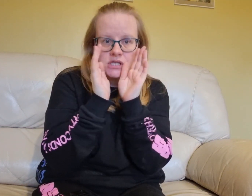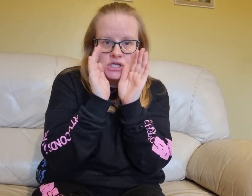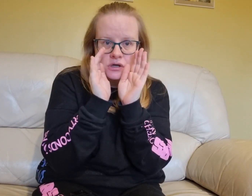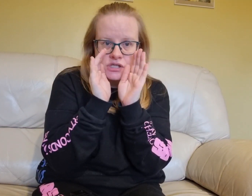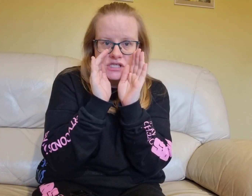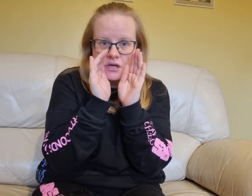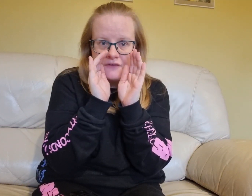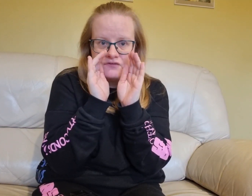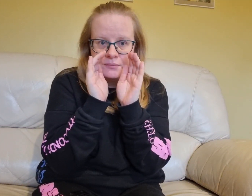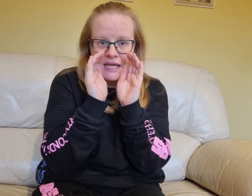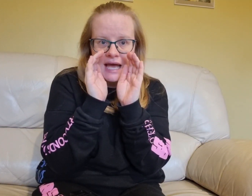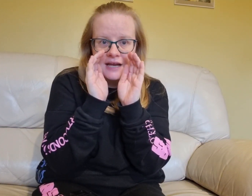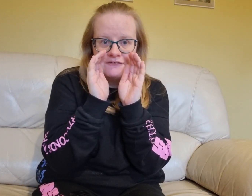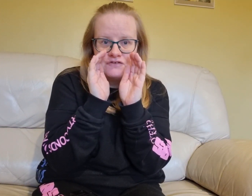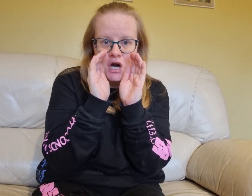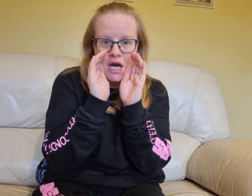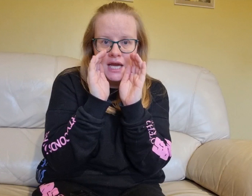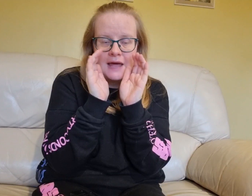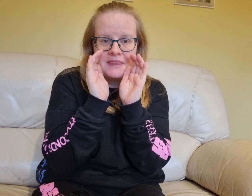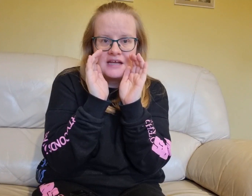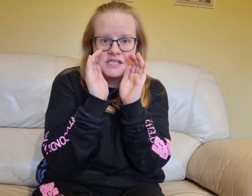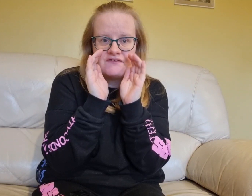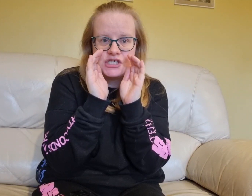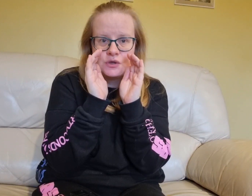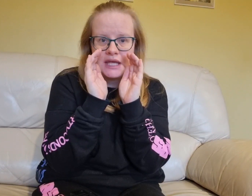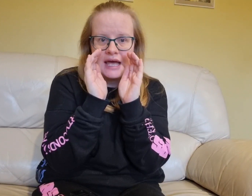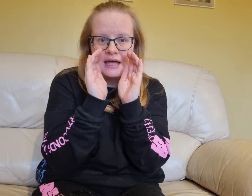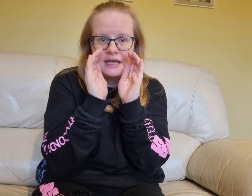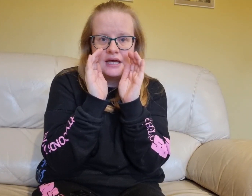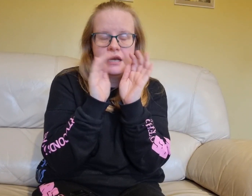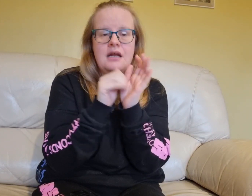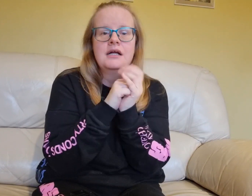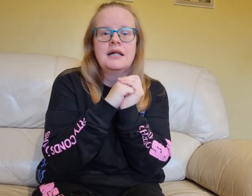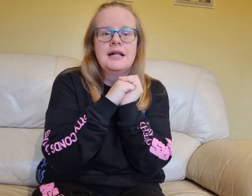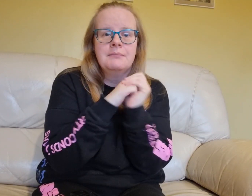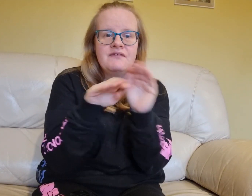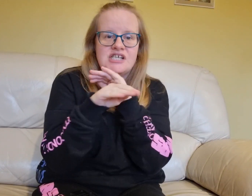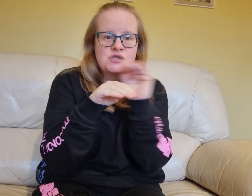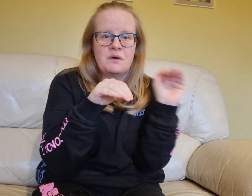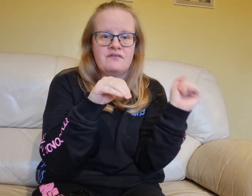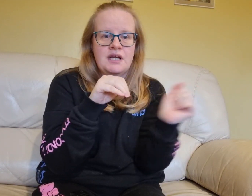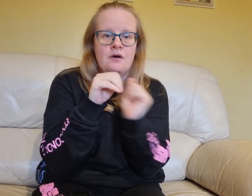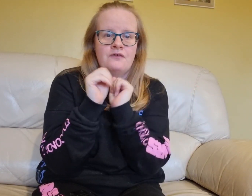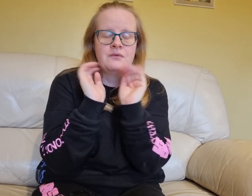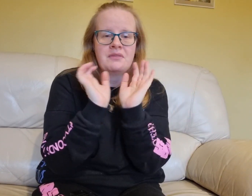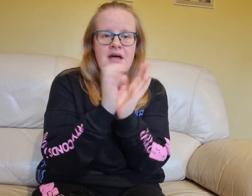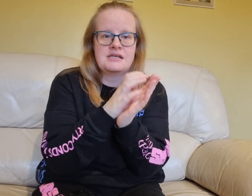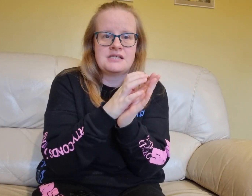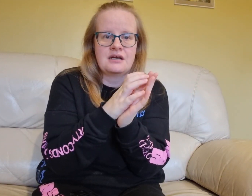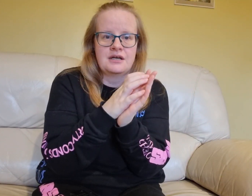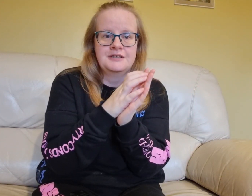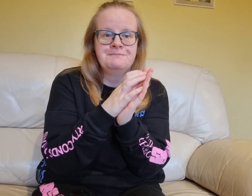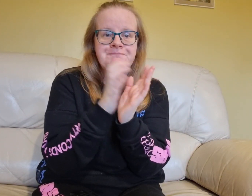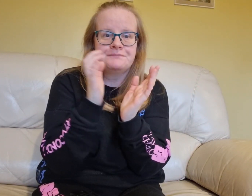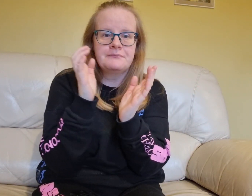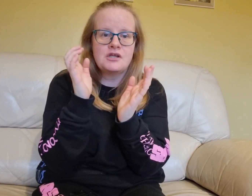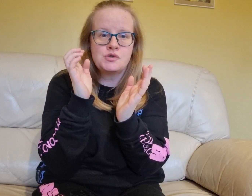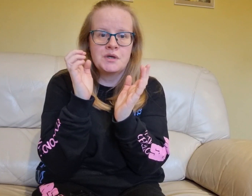the Doctor's not from Calipari, that's official Calipari, moving swiftly on from that sad note, to